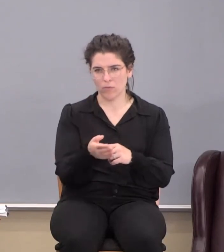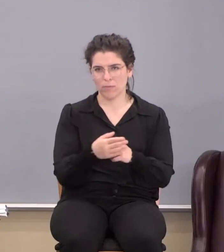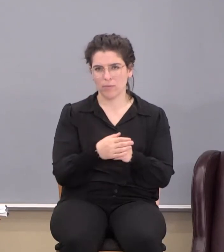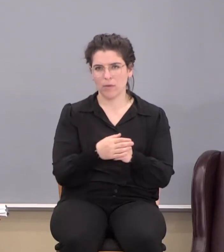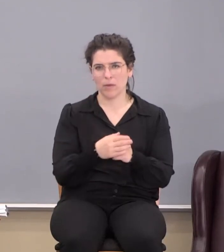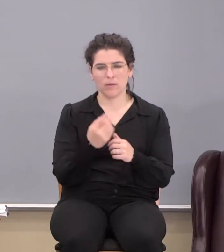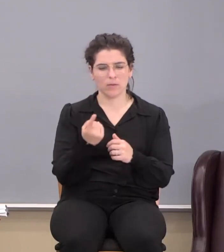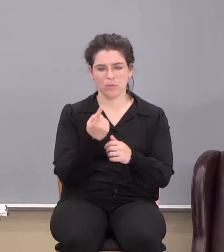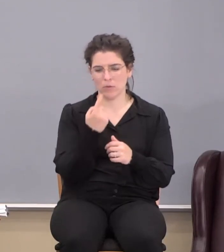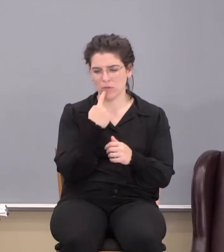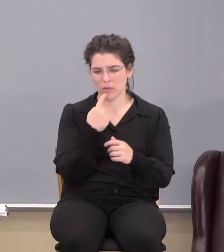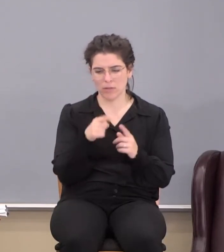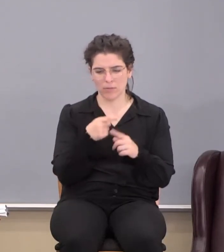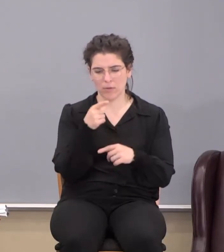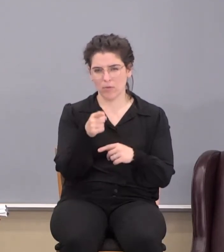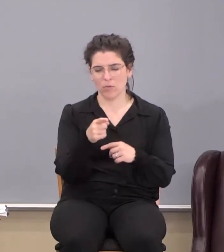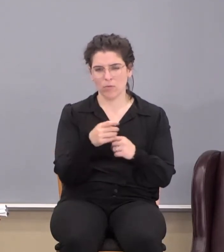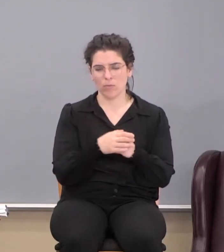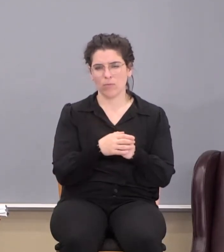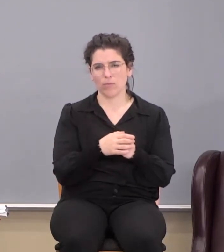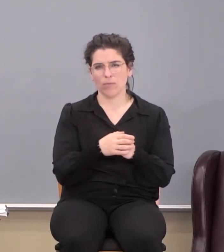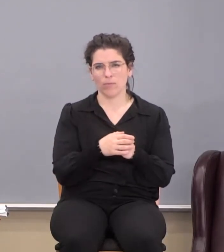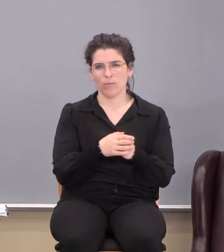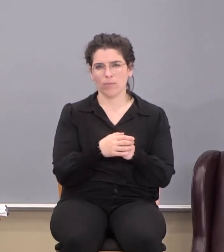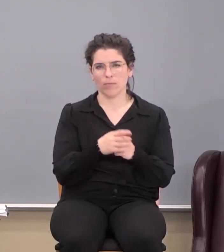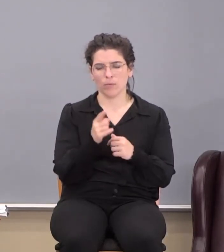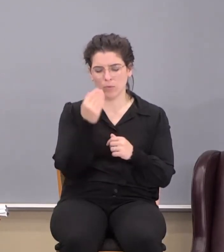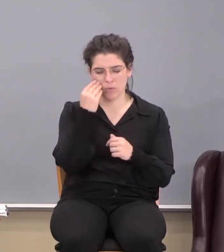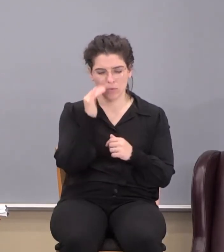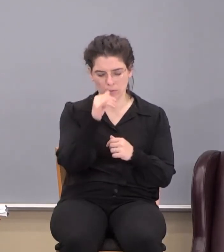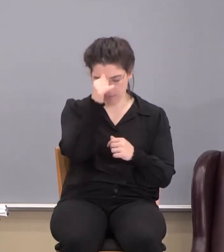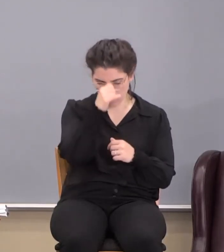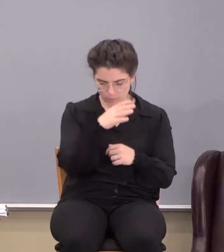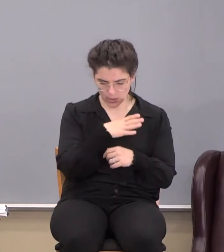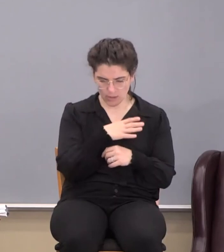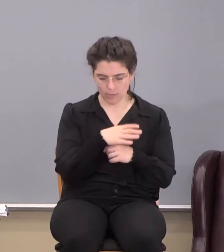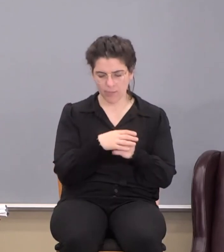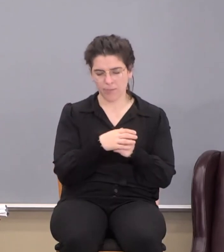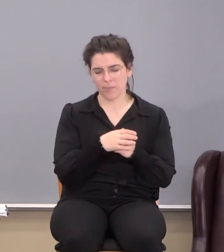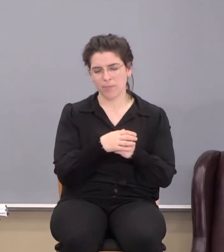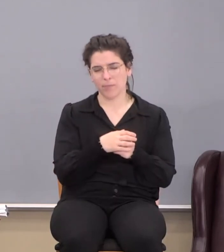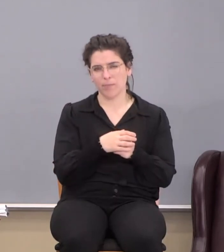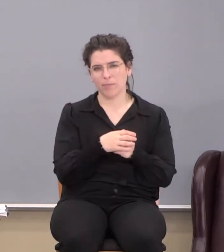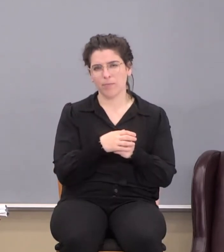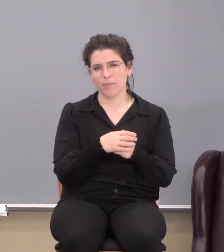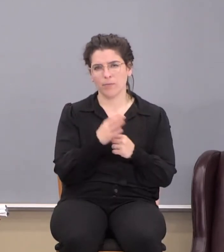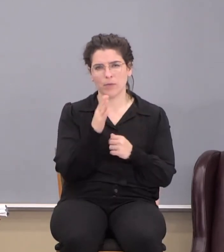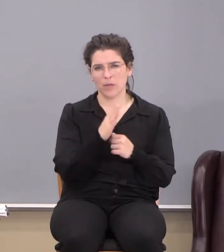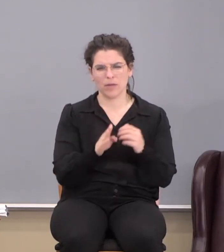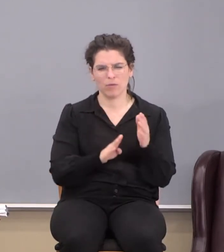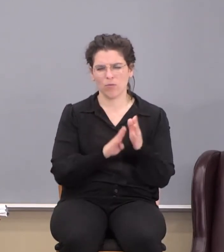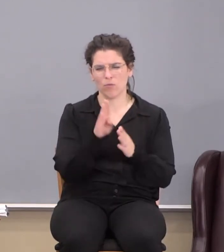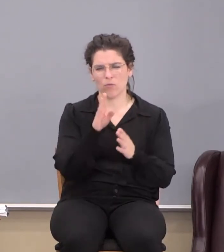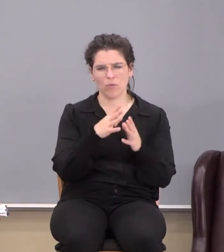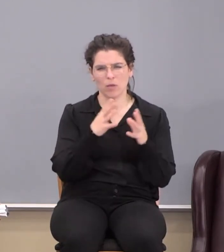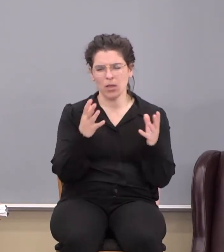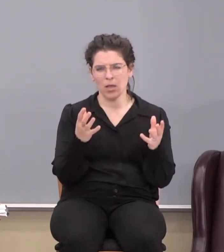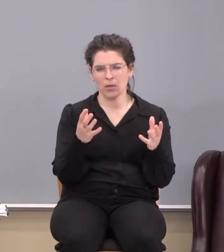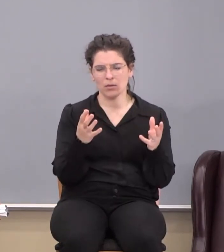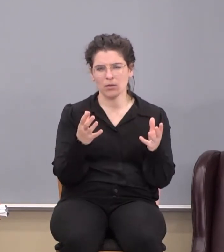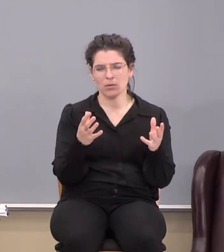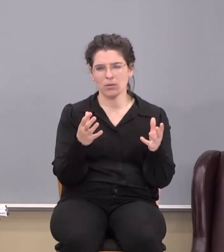and someone says about you they say you know that guy he just he just never grew much because